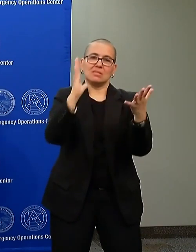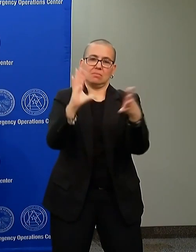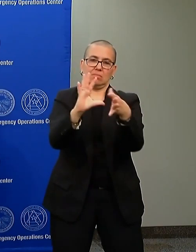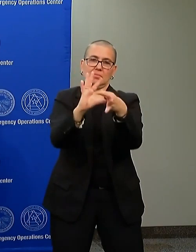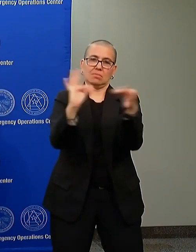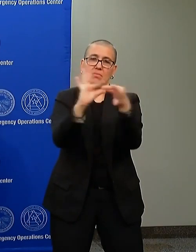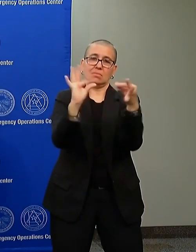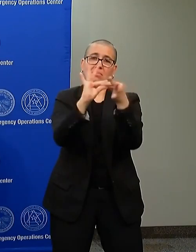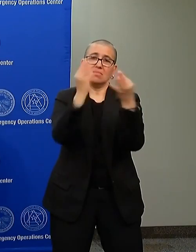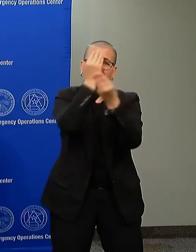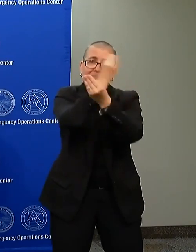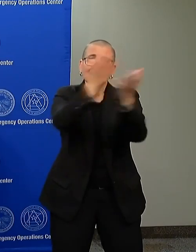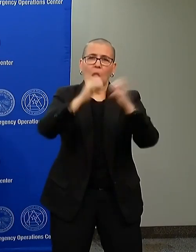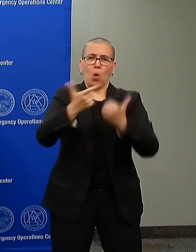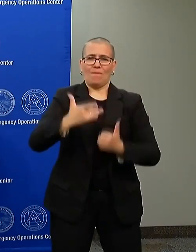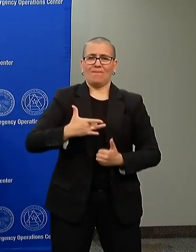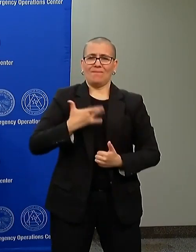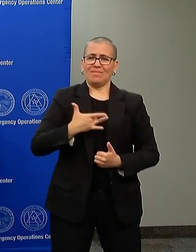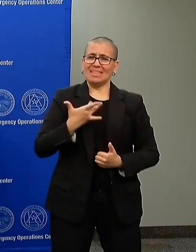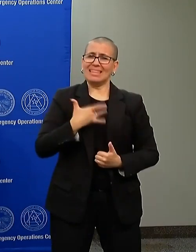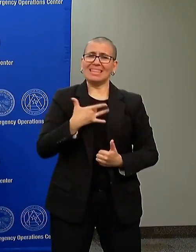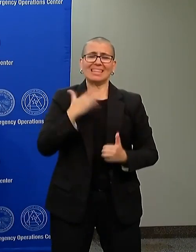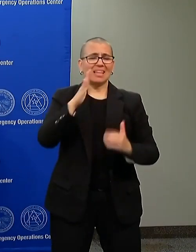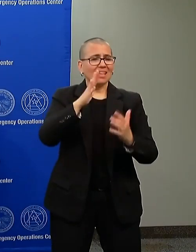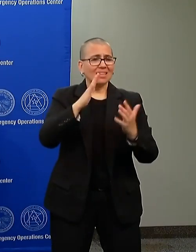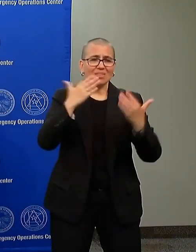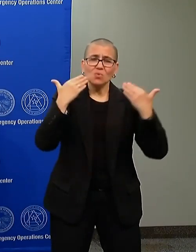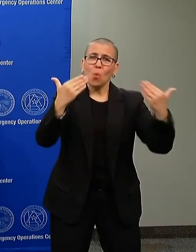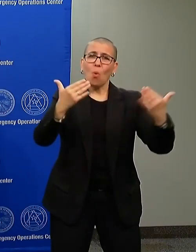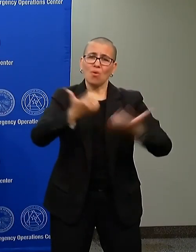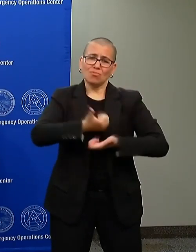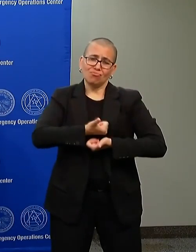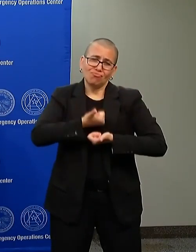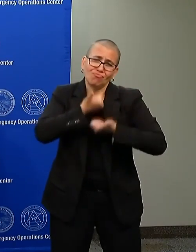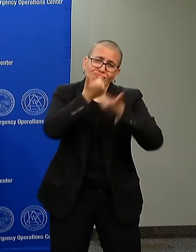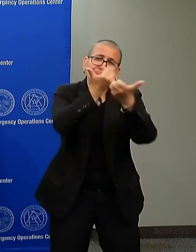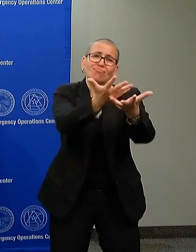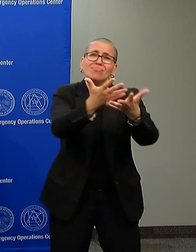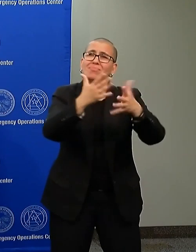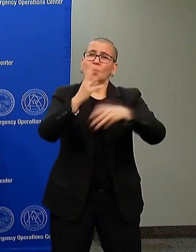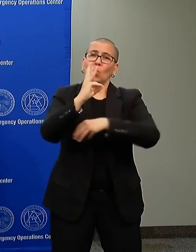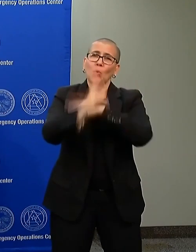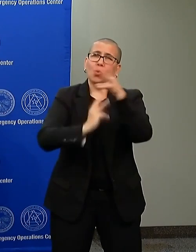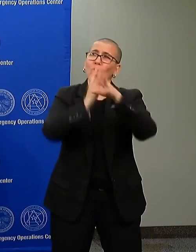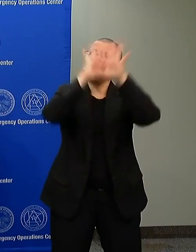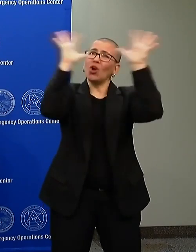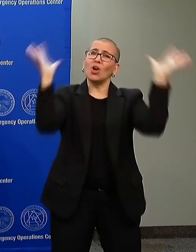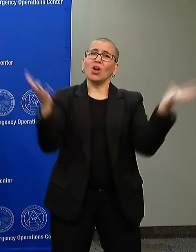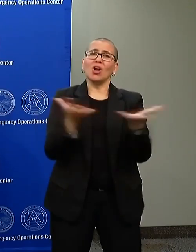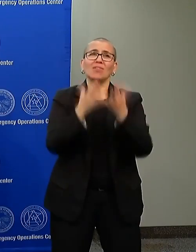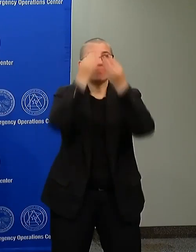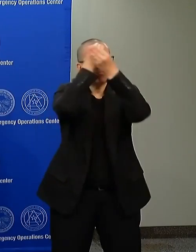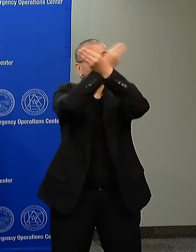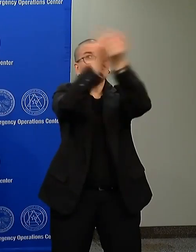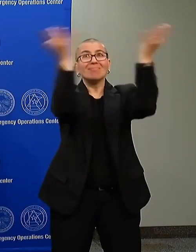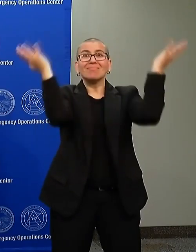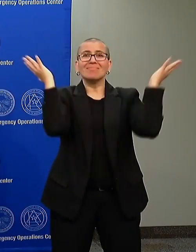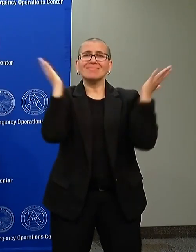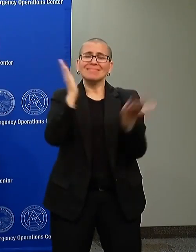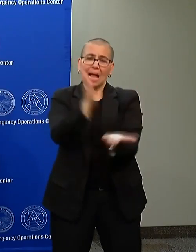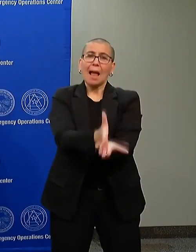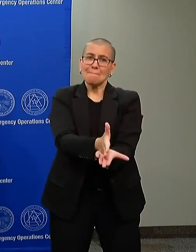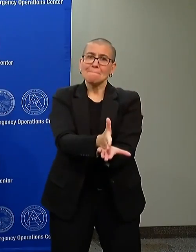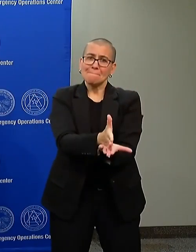up and say and participate in making this world a better place. That right to speak stops